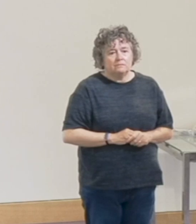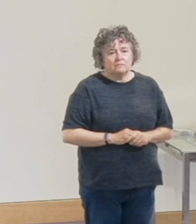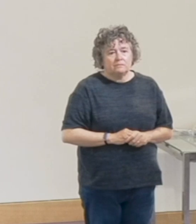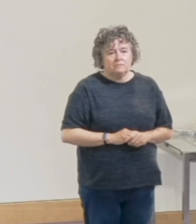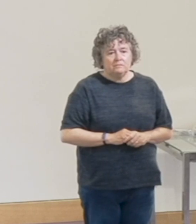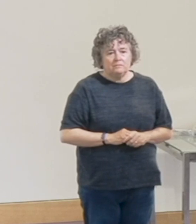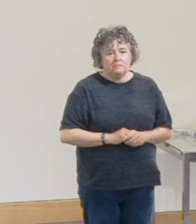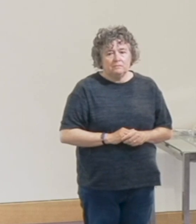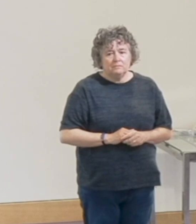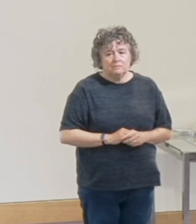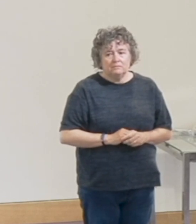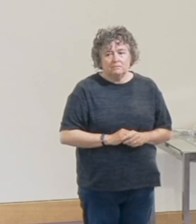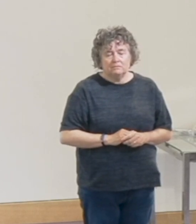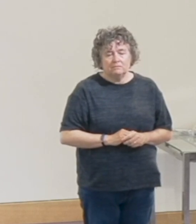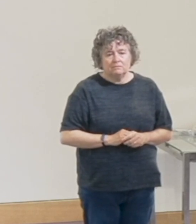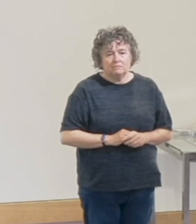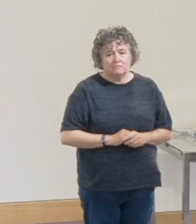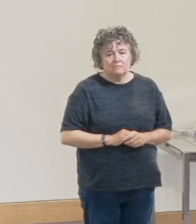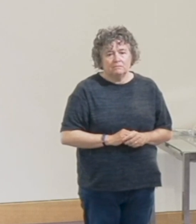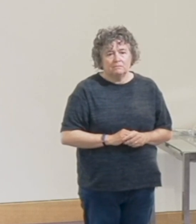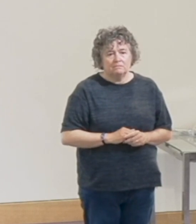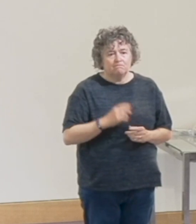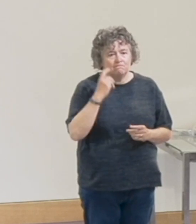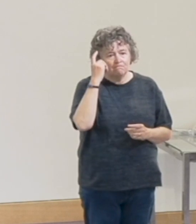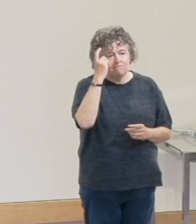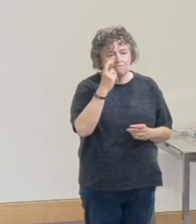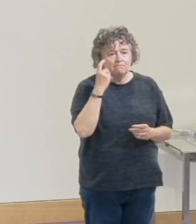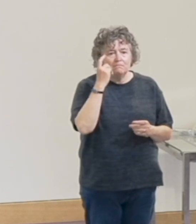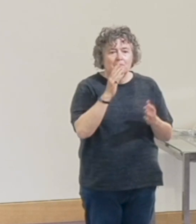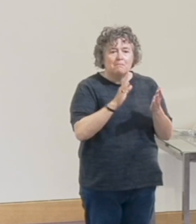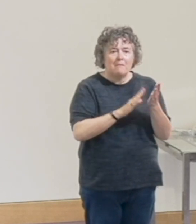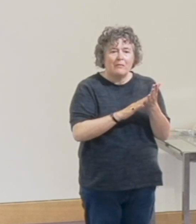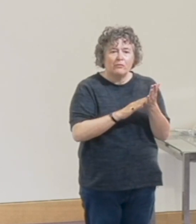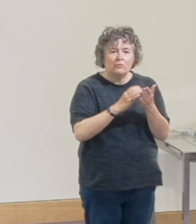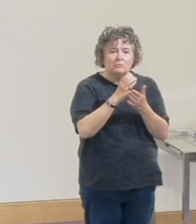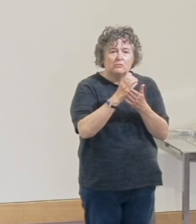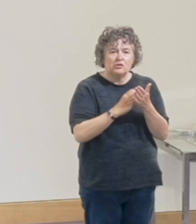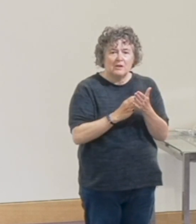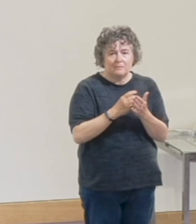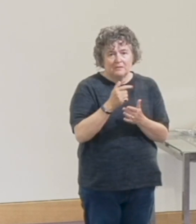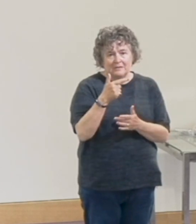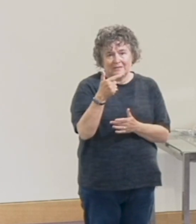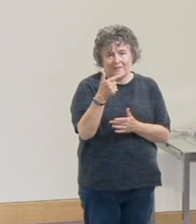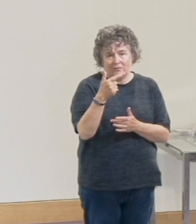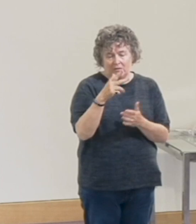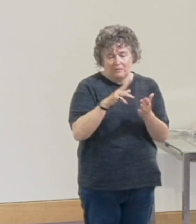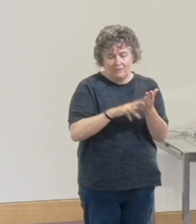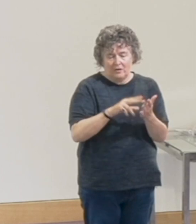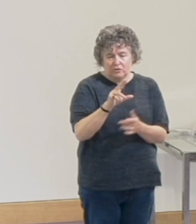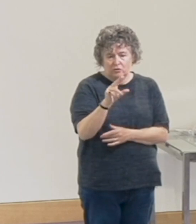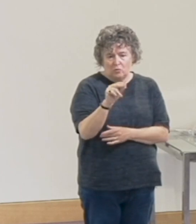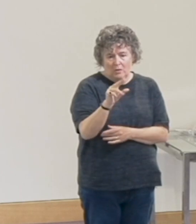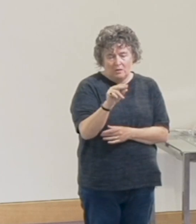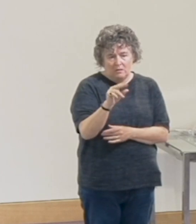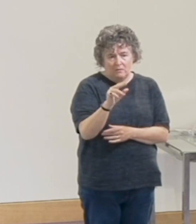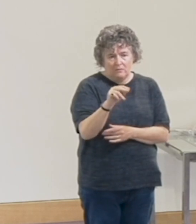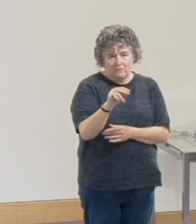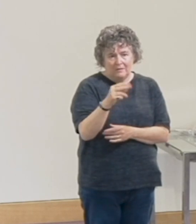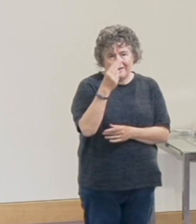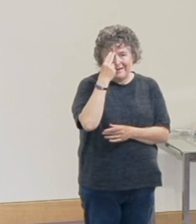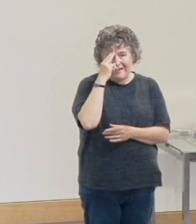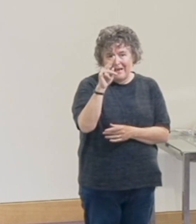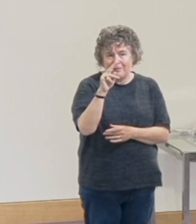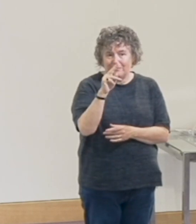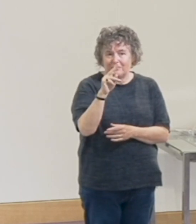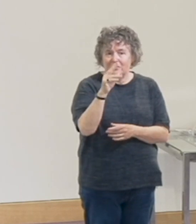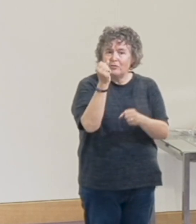verse this morning. So we're going to look at Matthew 7, verse 12, which is called the